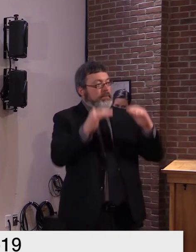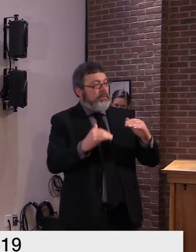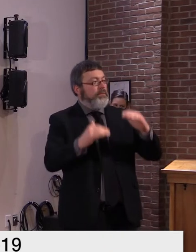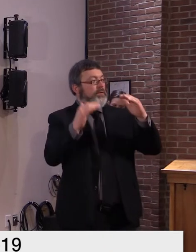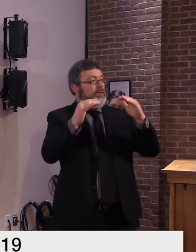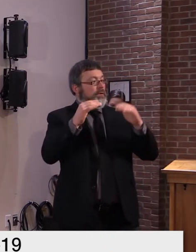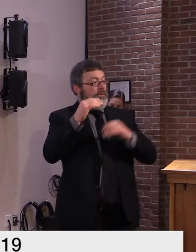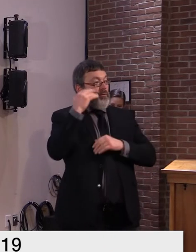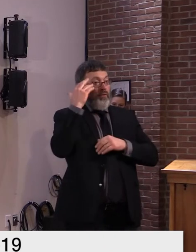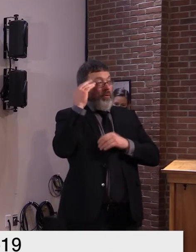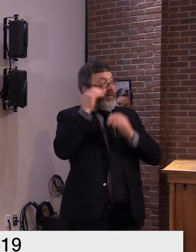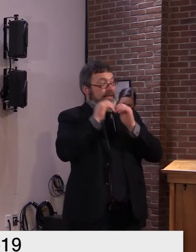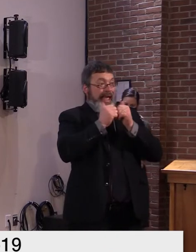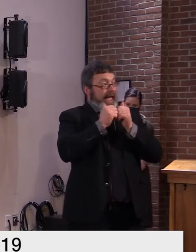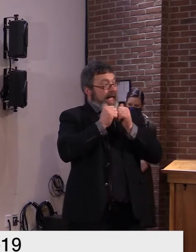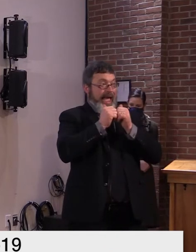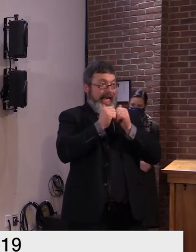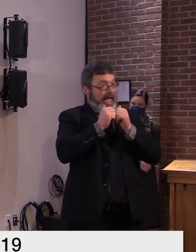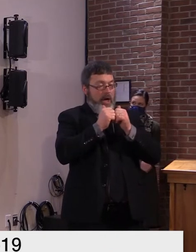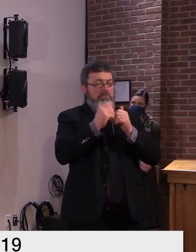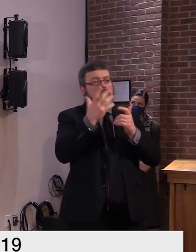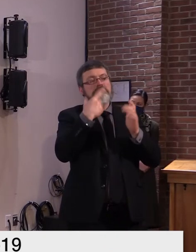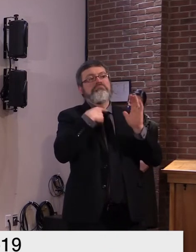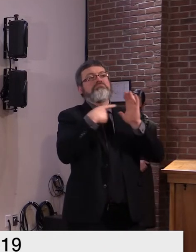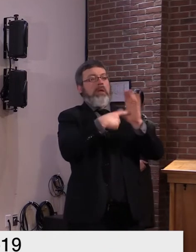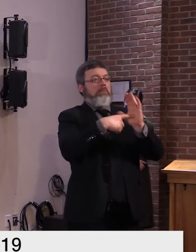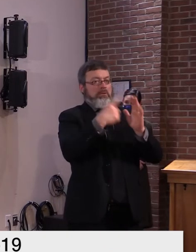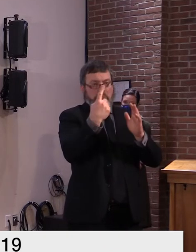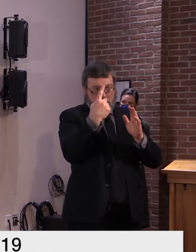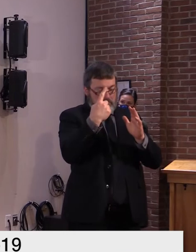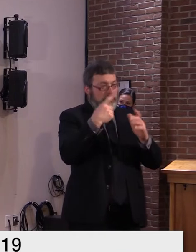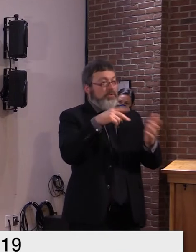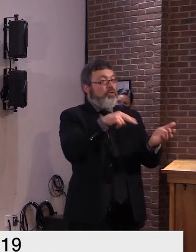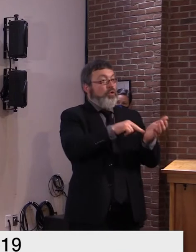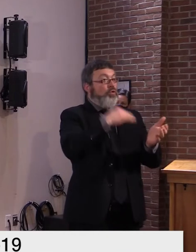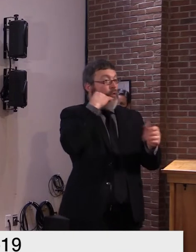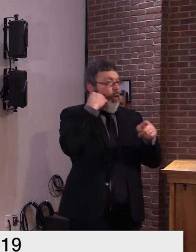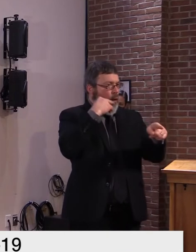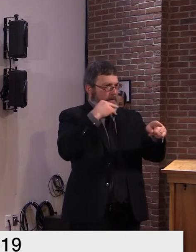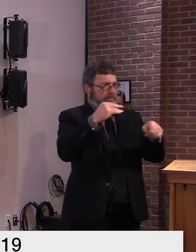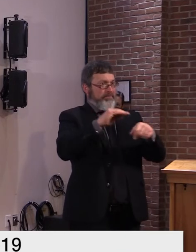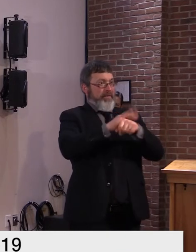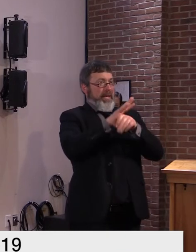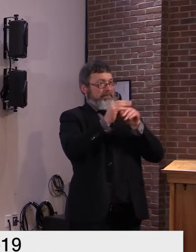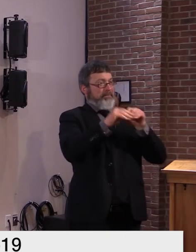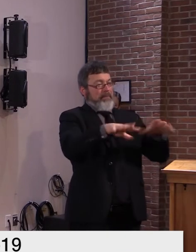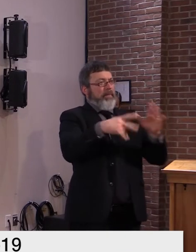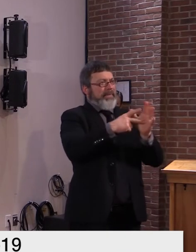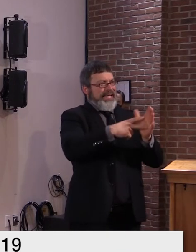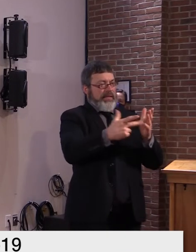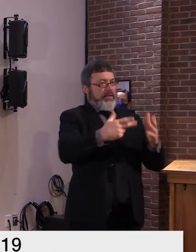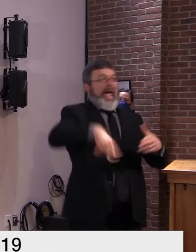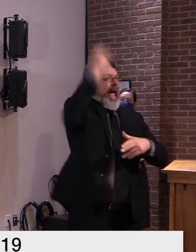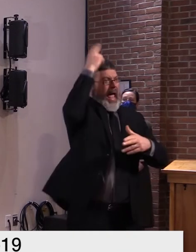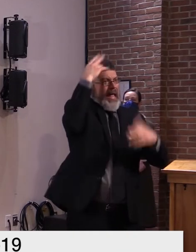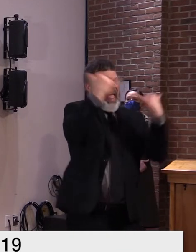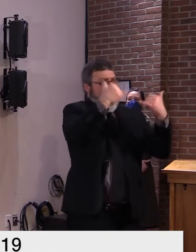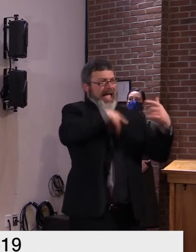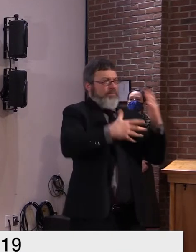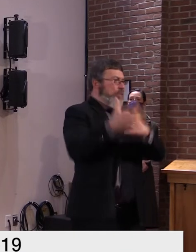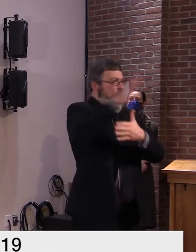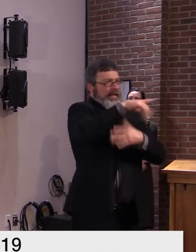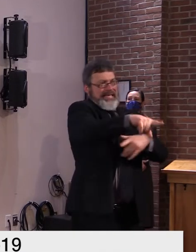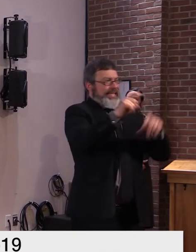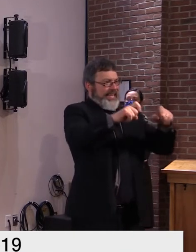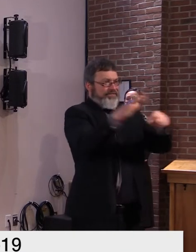is the most critical need is the 24 to 48 hour period and in those institutions that have